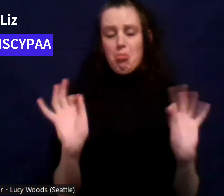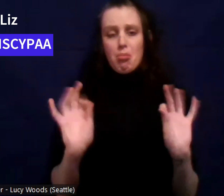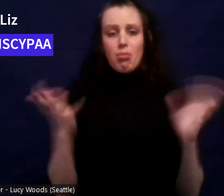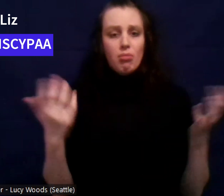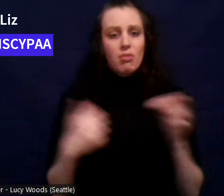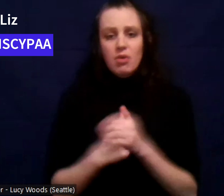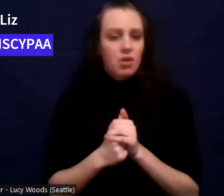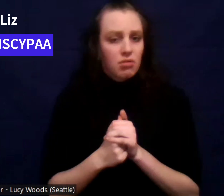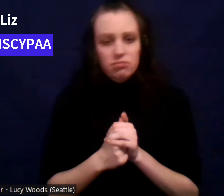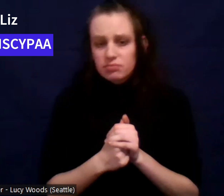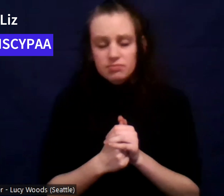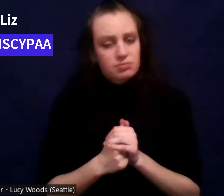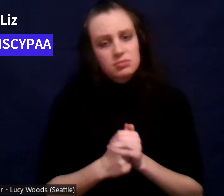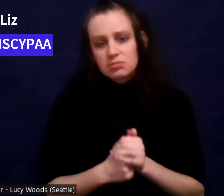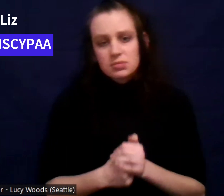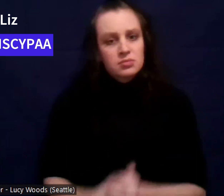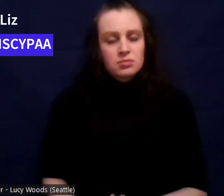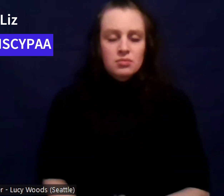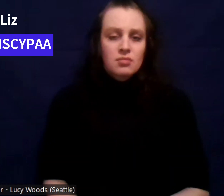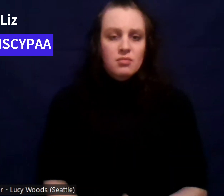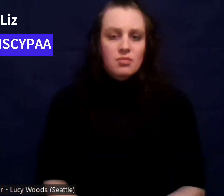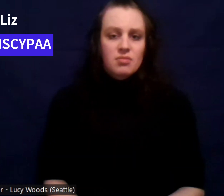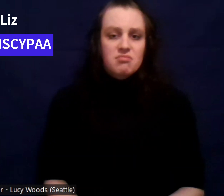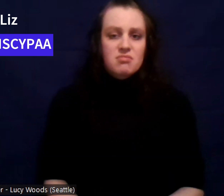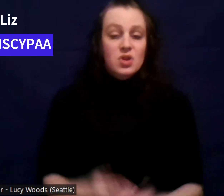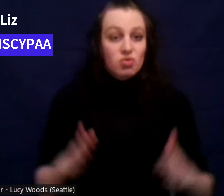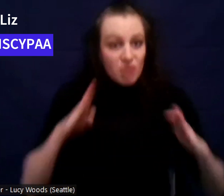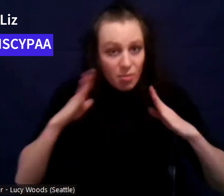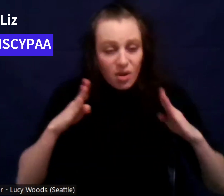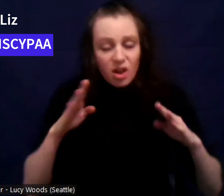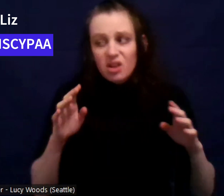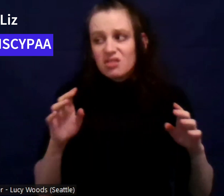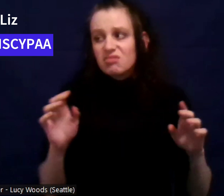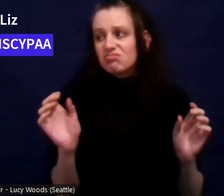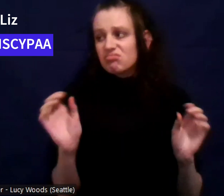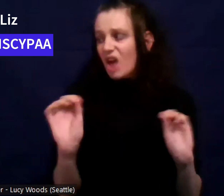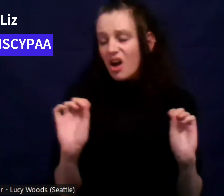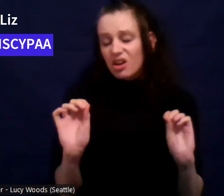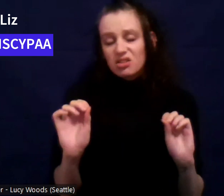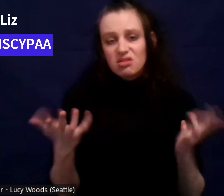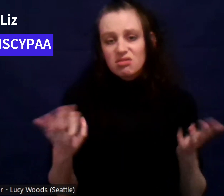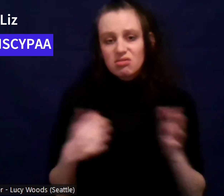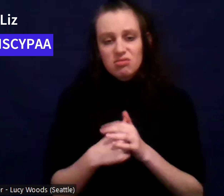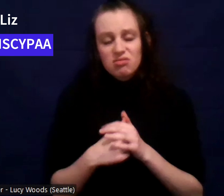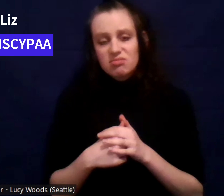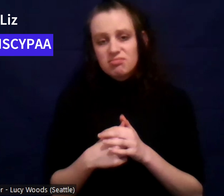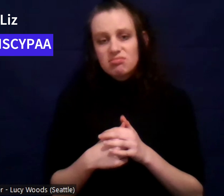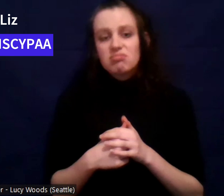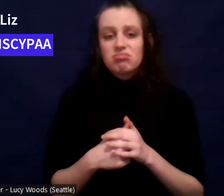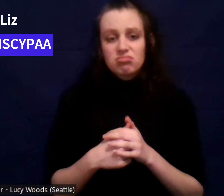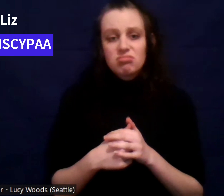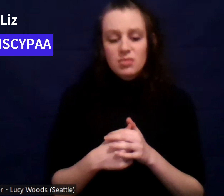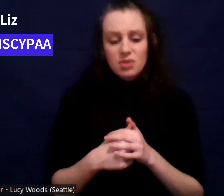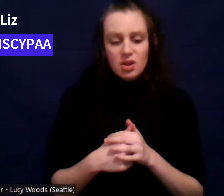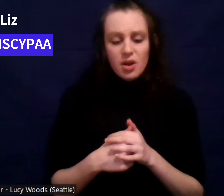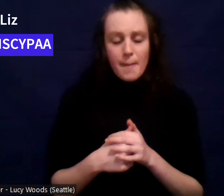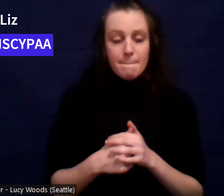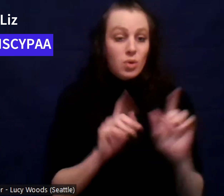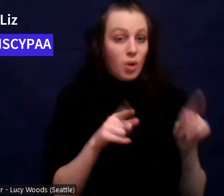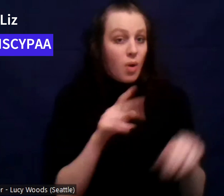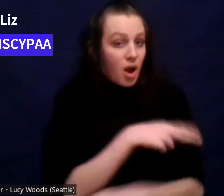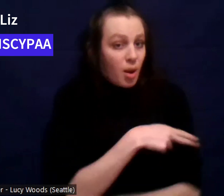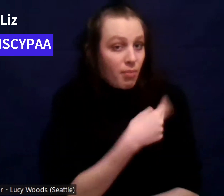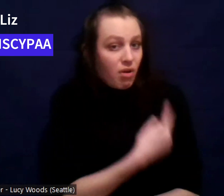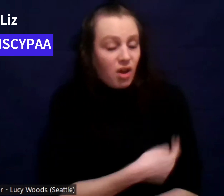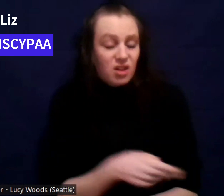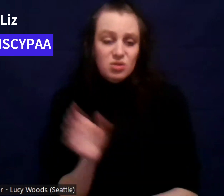I didn't really get in trouble. Didn't get grounded or anything. Surprisingly, um, actually didn't even go to the hospital, but I